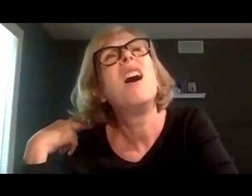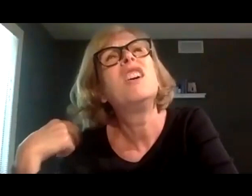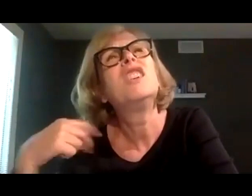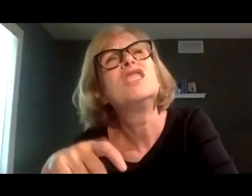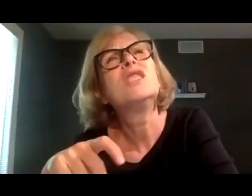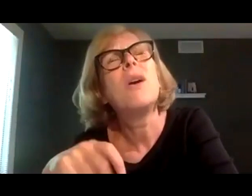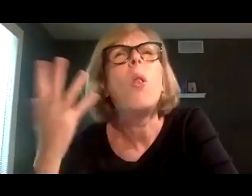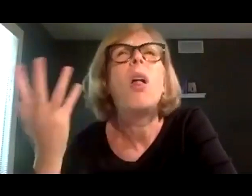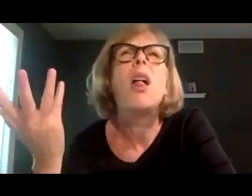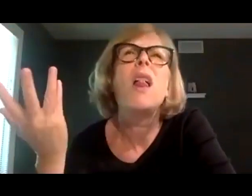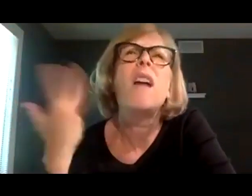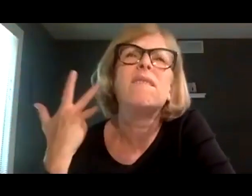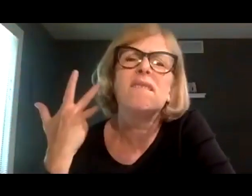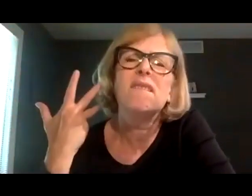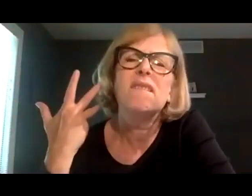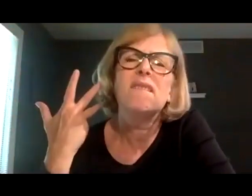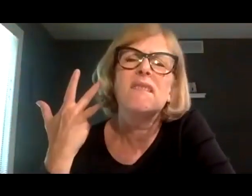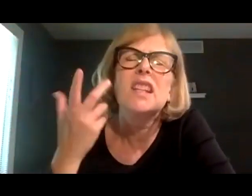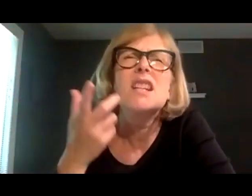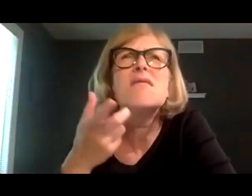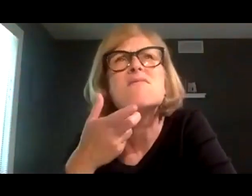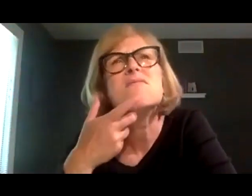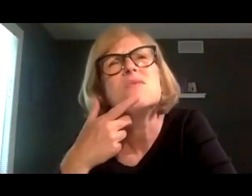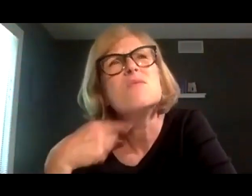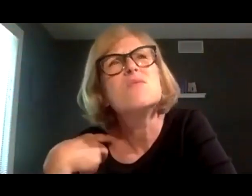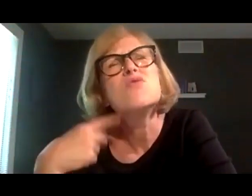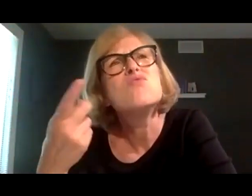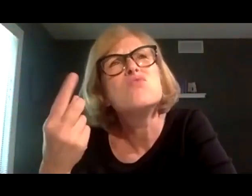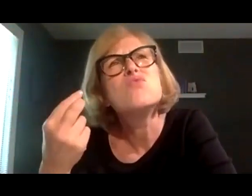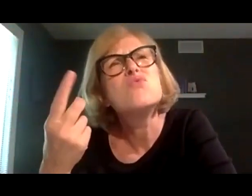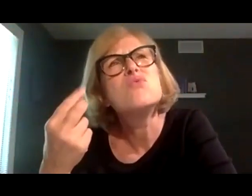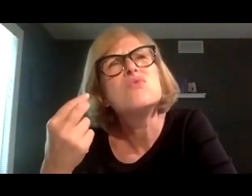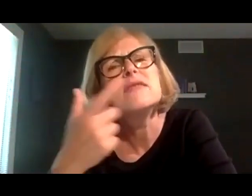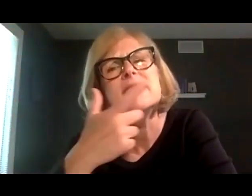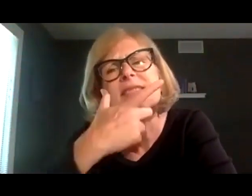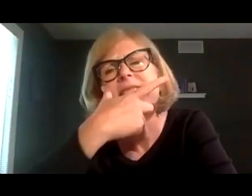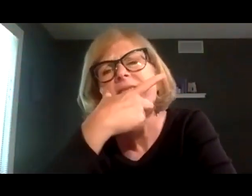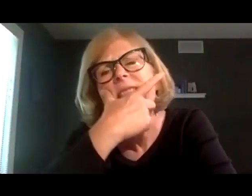what I cut it or grow it oh what should I do